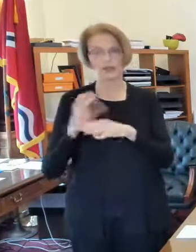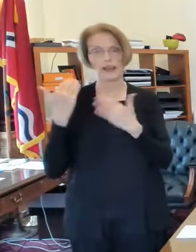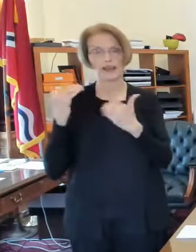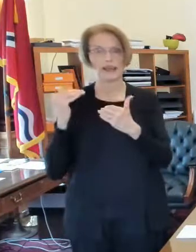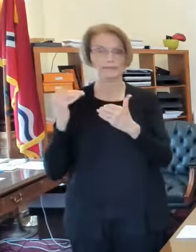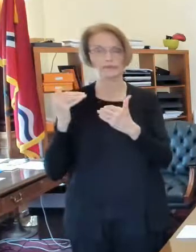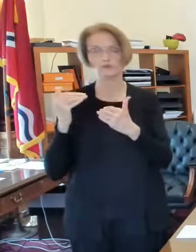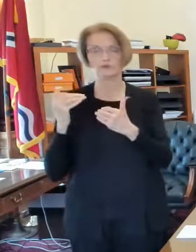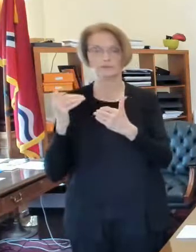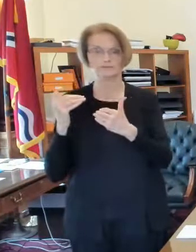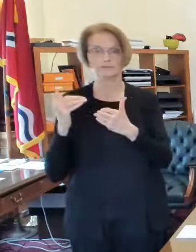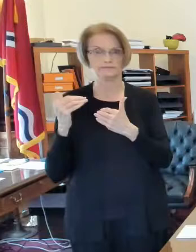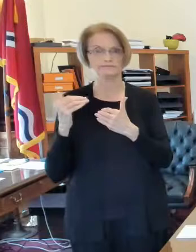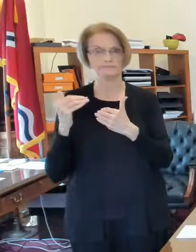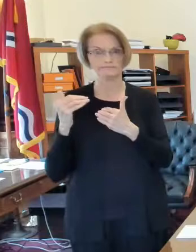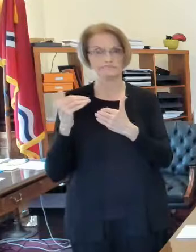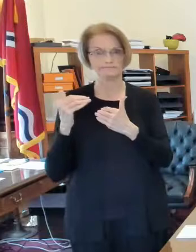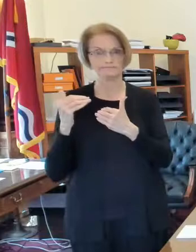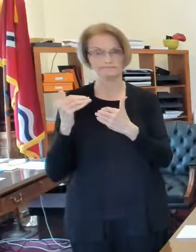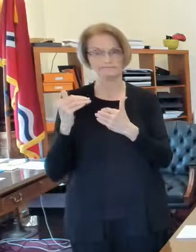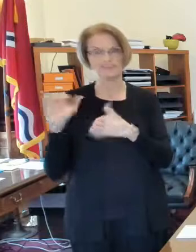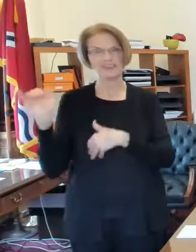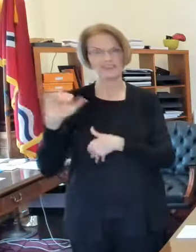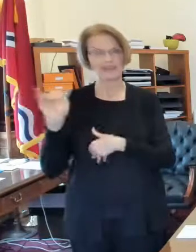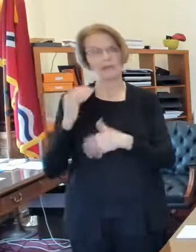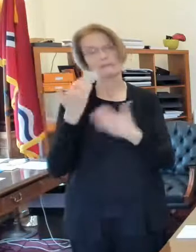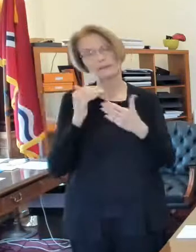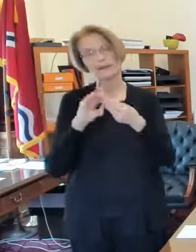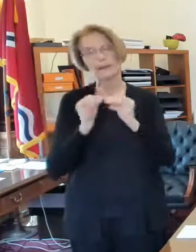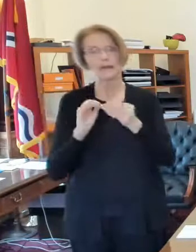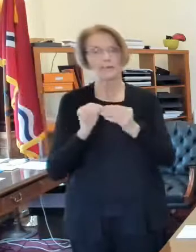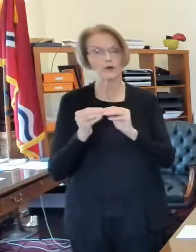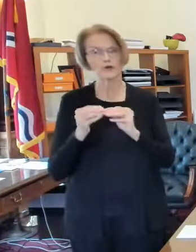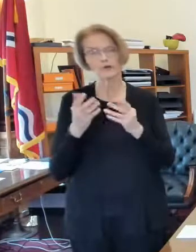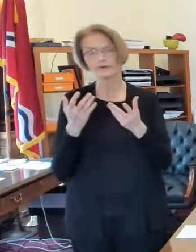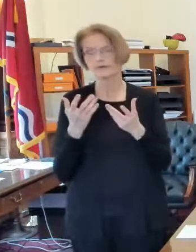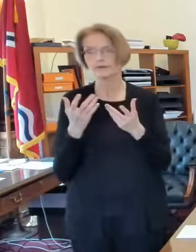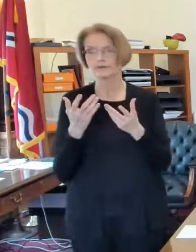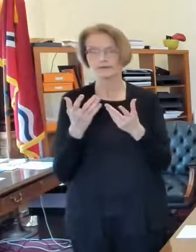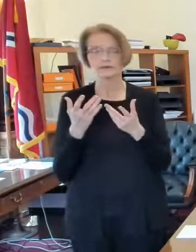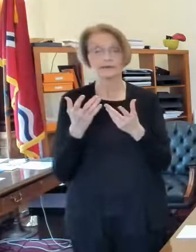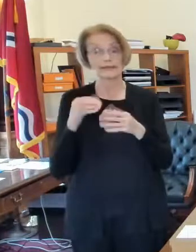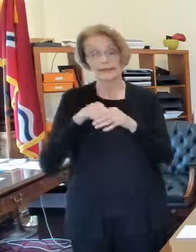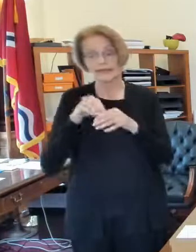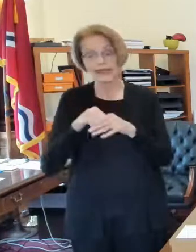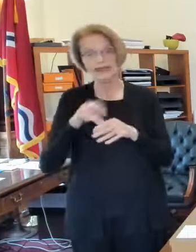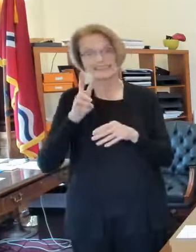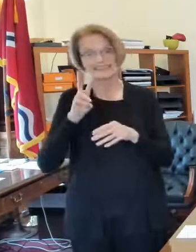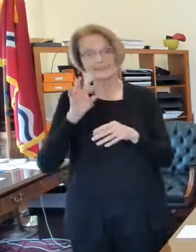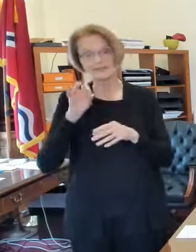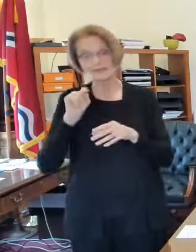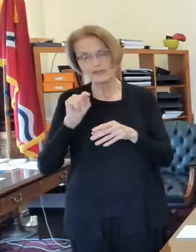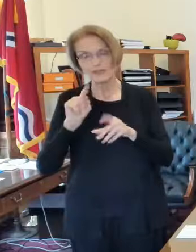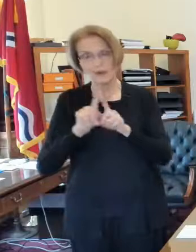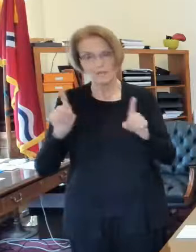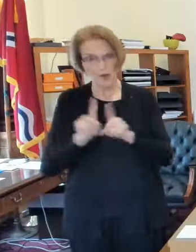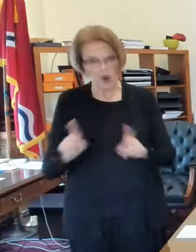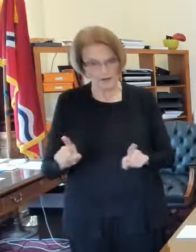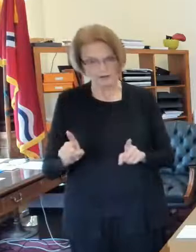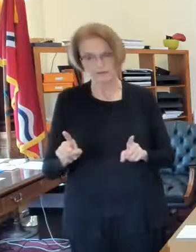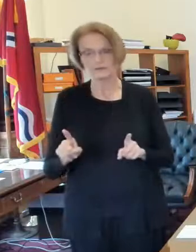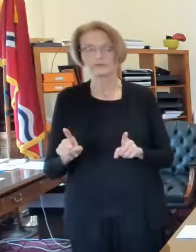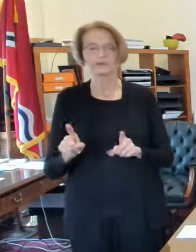to um the capacity restrictions which means that you know they have to maintain this individual have to be six feet apart um they also have to uh